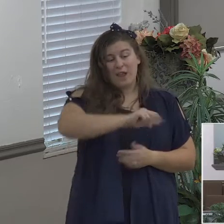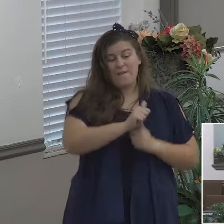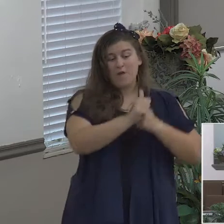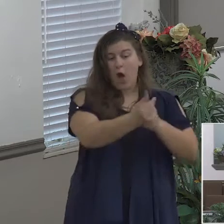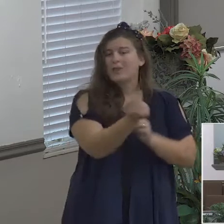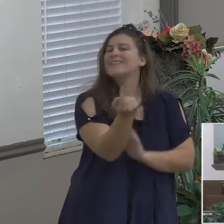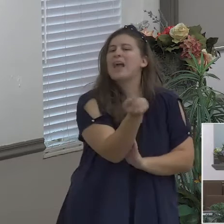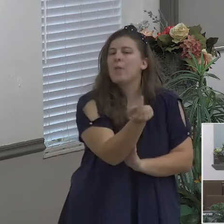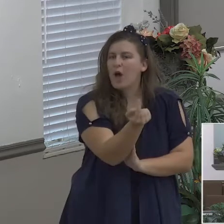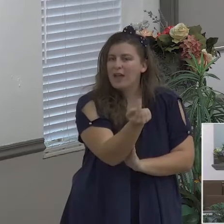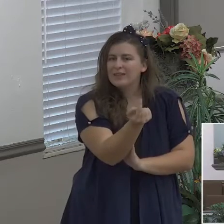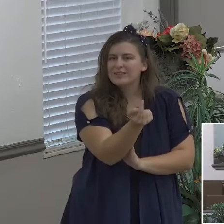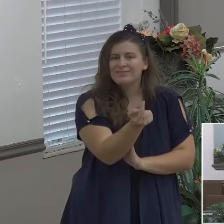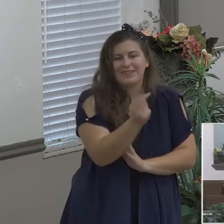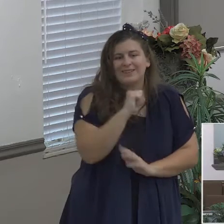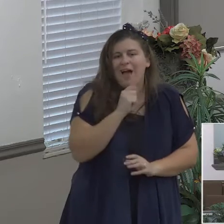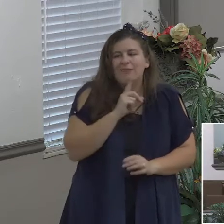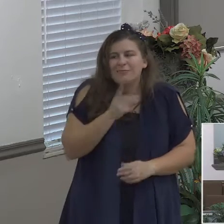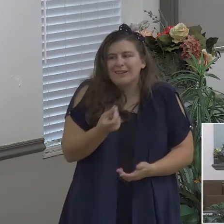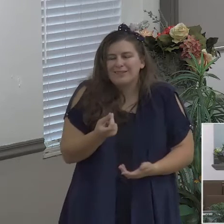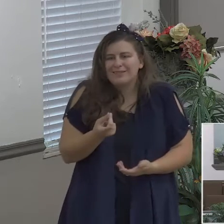and they have a false peace